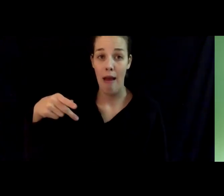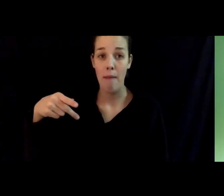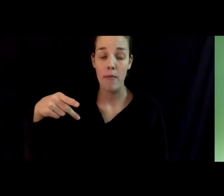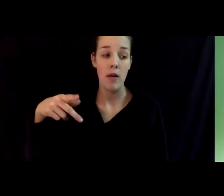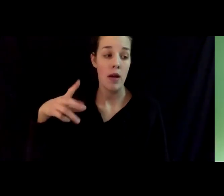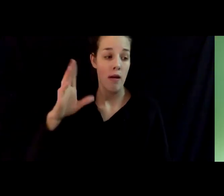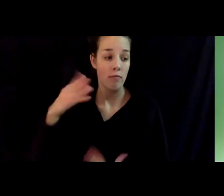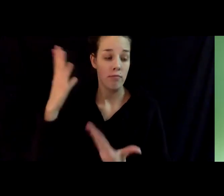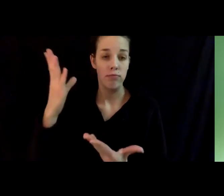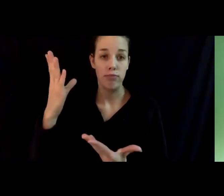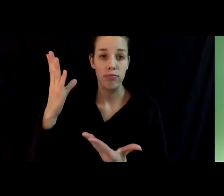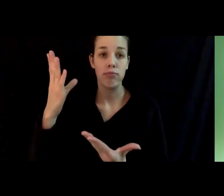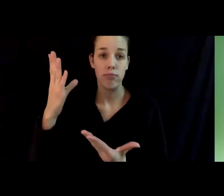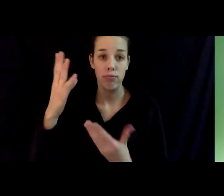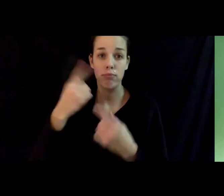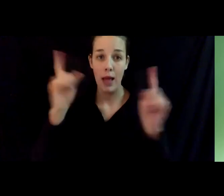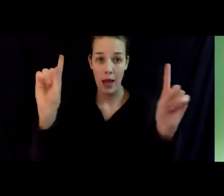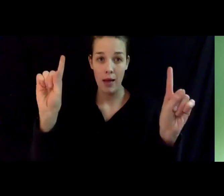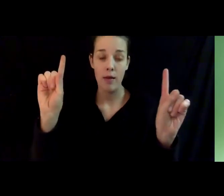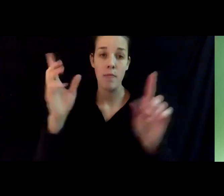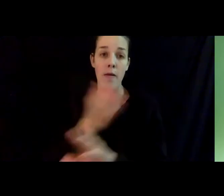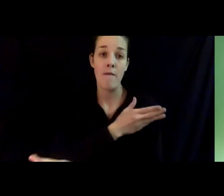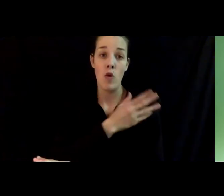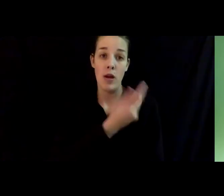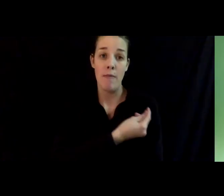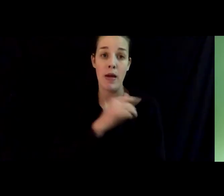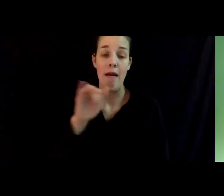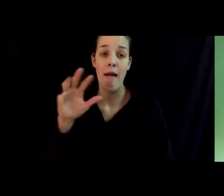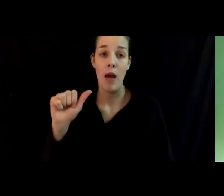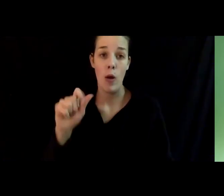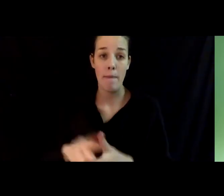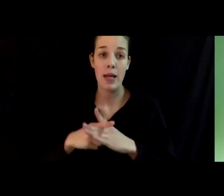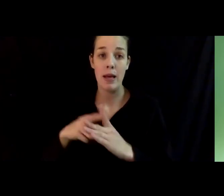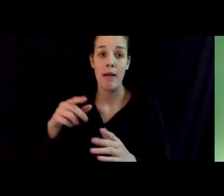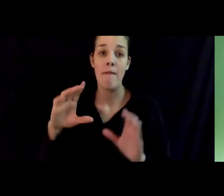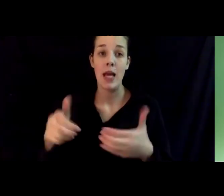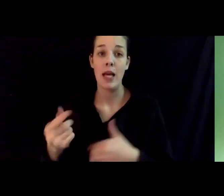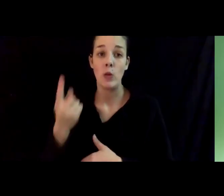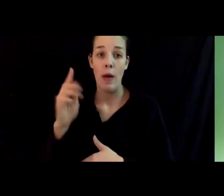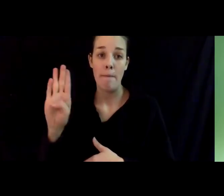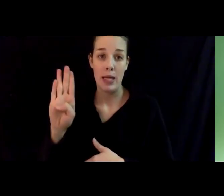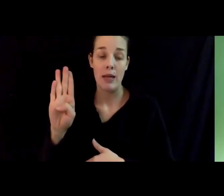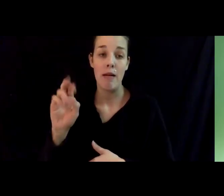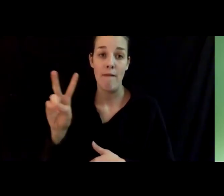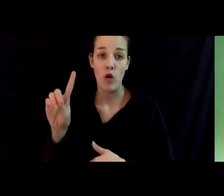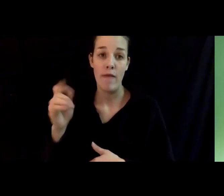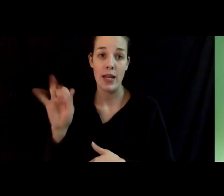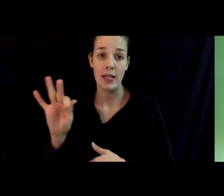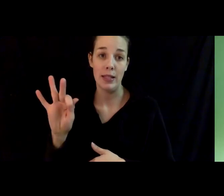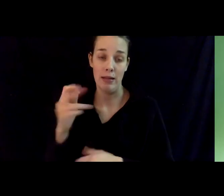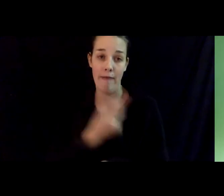recommendations for prior to groups to be immunized when Iowa begins phase 1b of COVID-19 vaccinations.